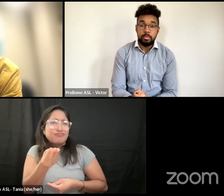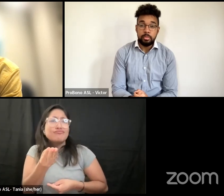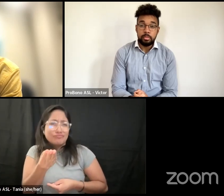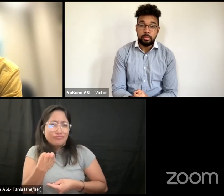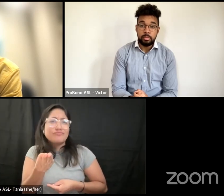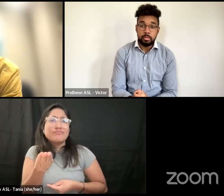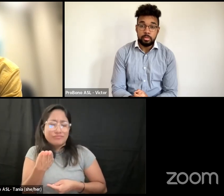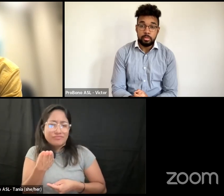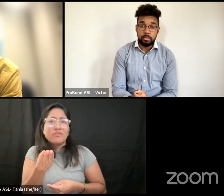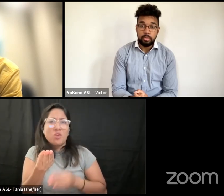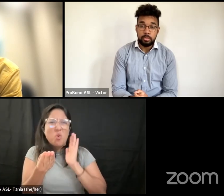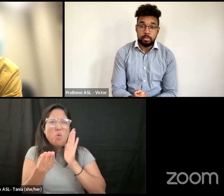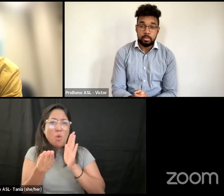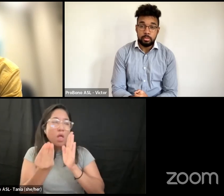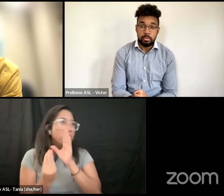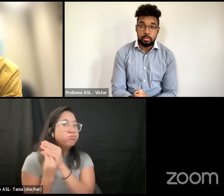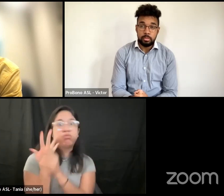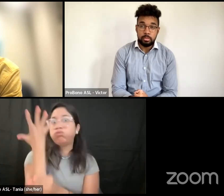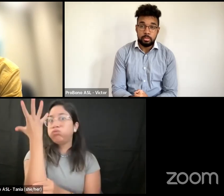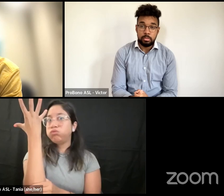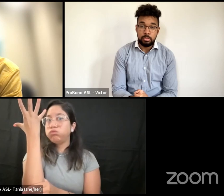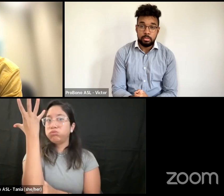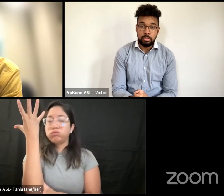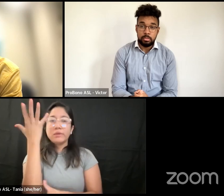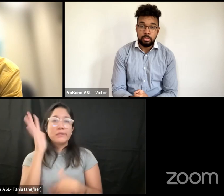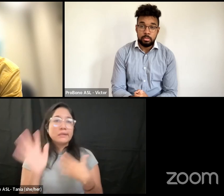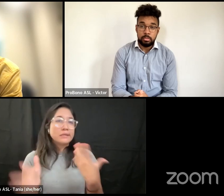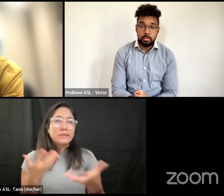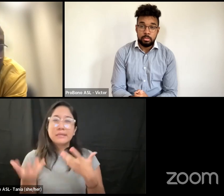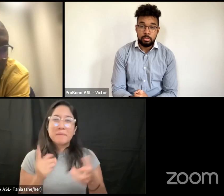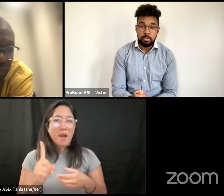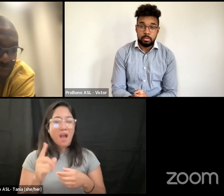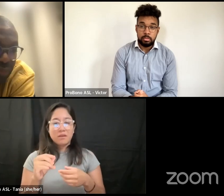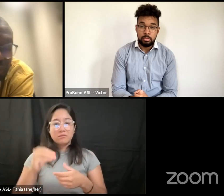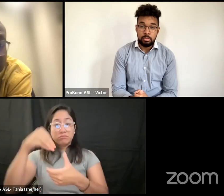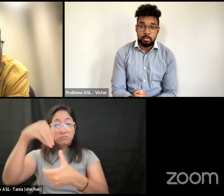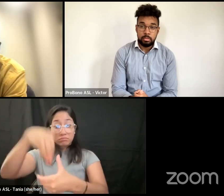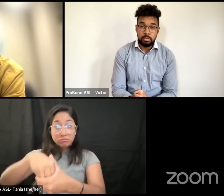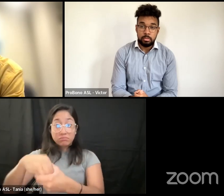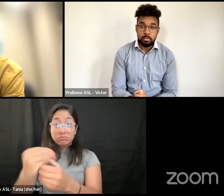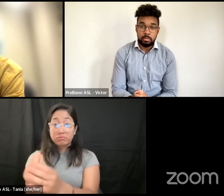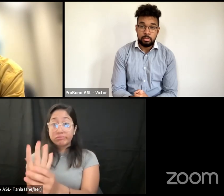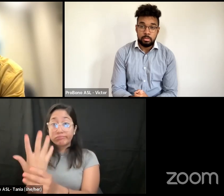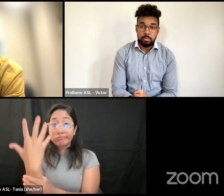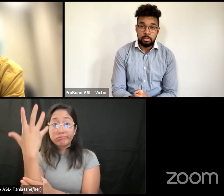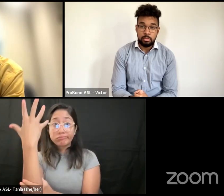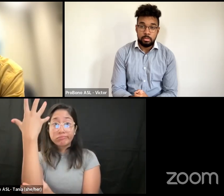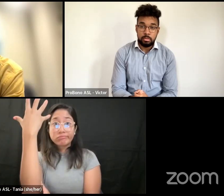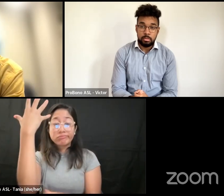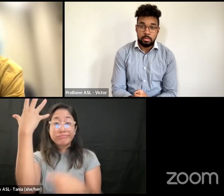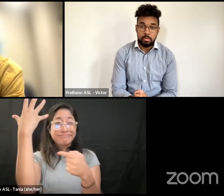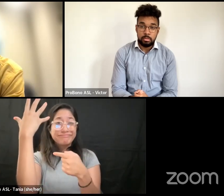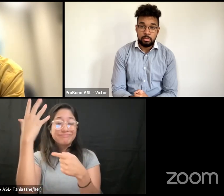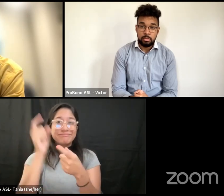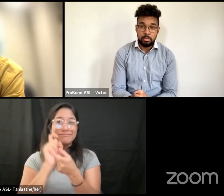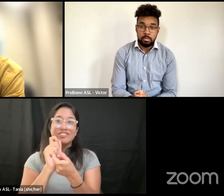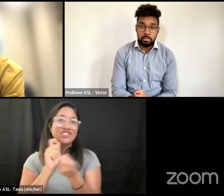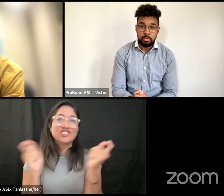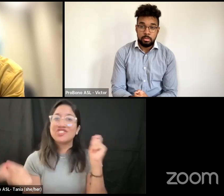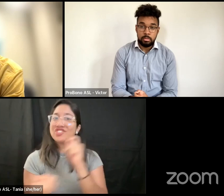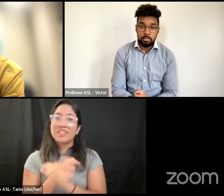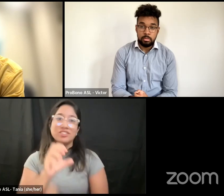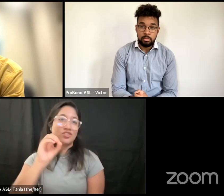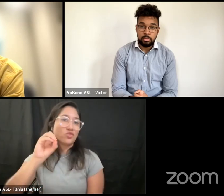grow faster or whatever it is it gets planted and then it just changes the soil formation